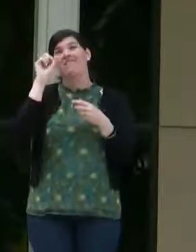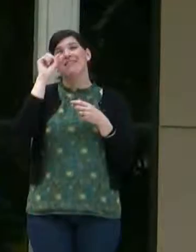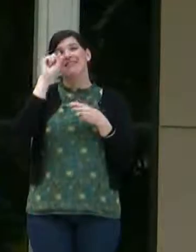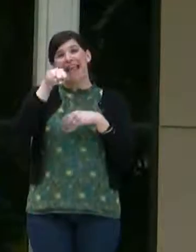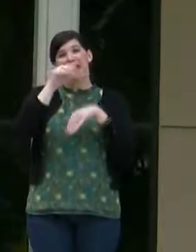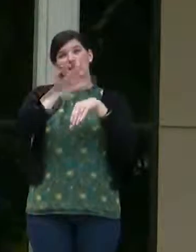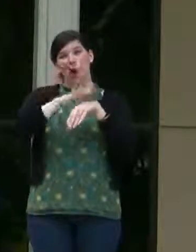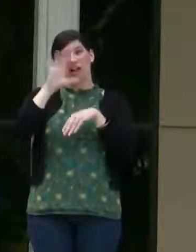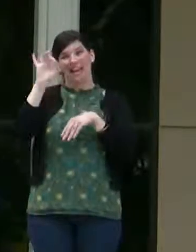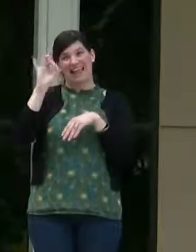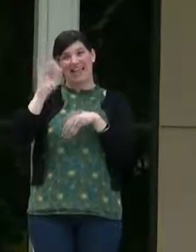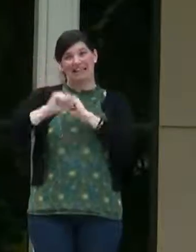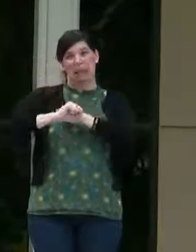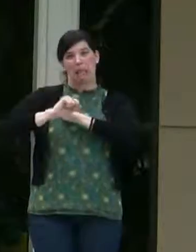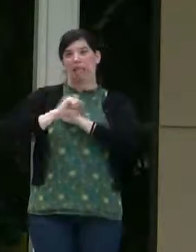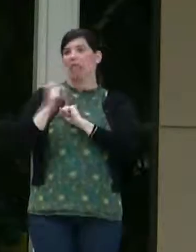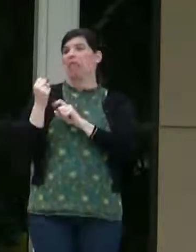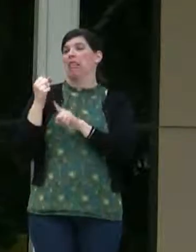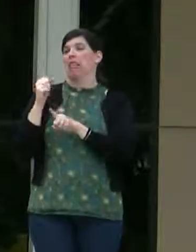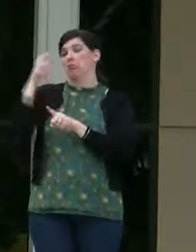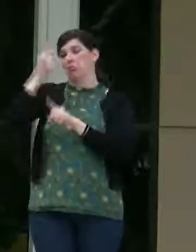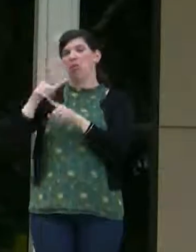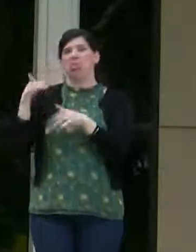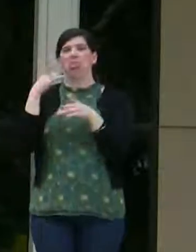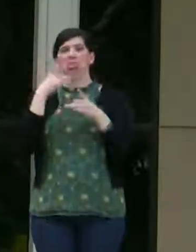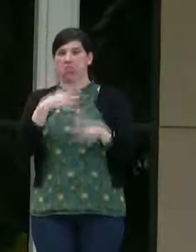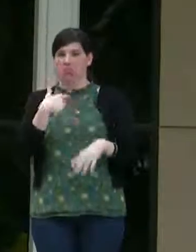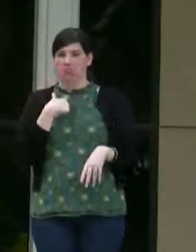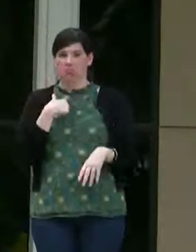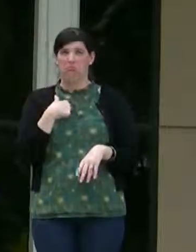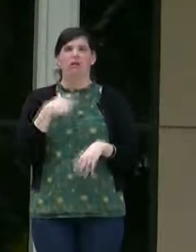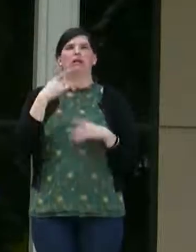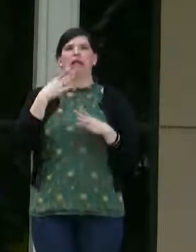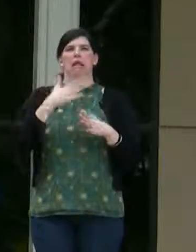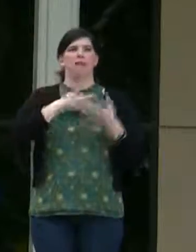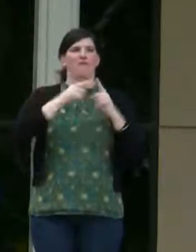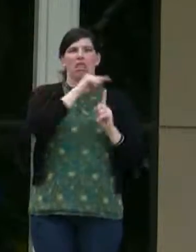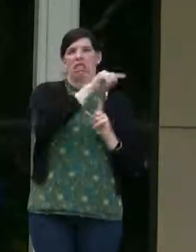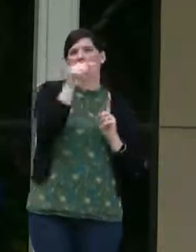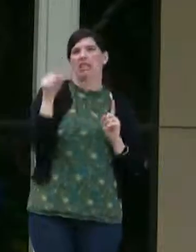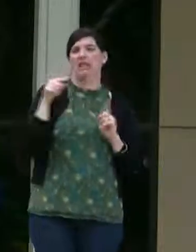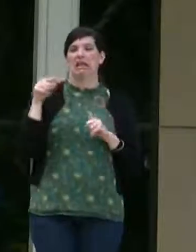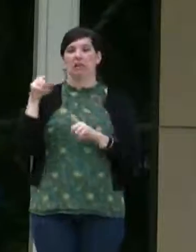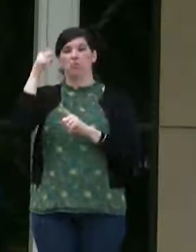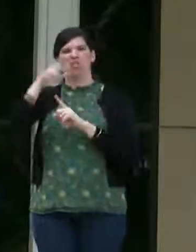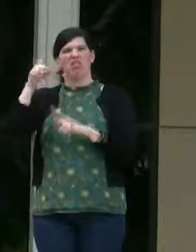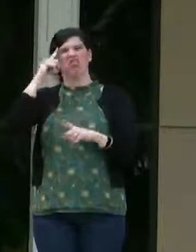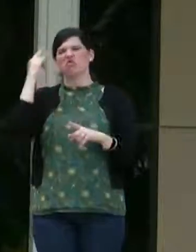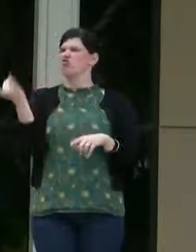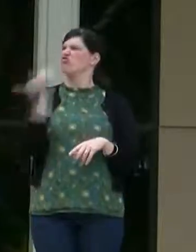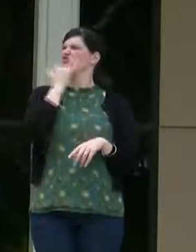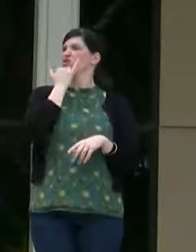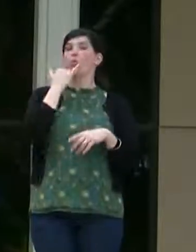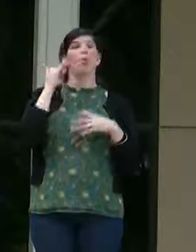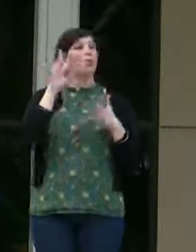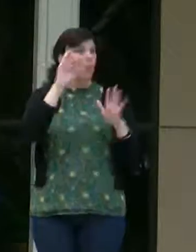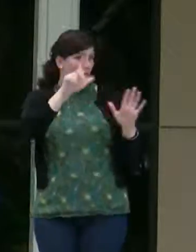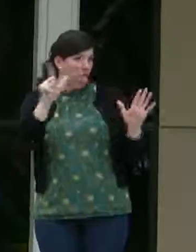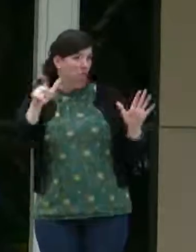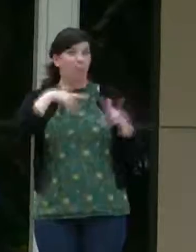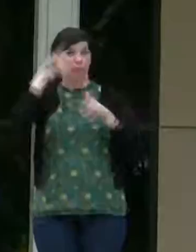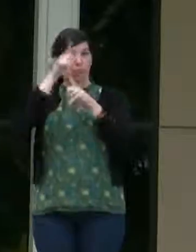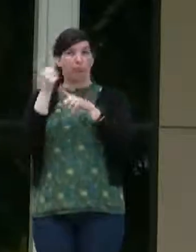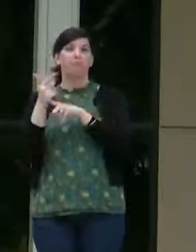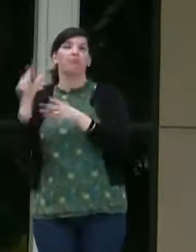not like me, and anybody that I hang out with, he just thinks that it's wrong. Well, he graduated high